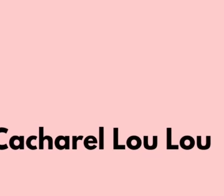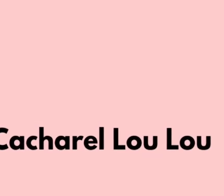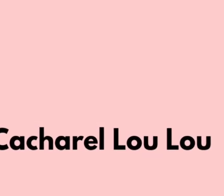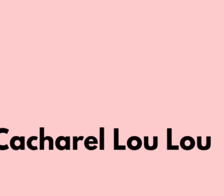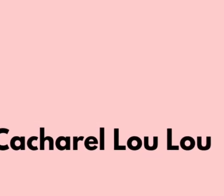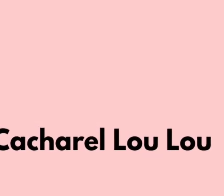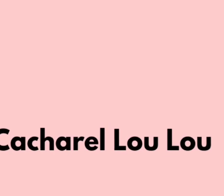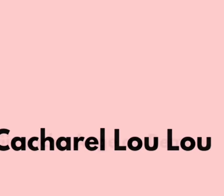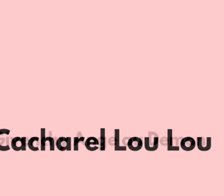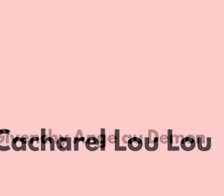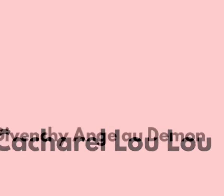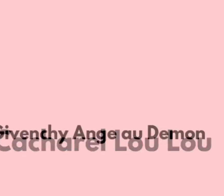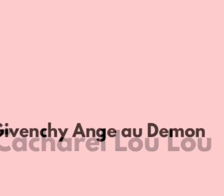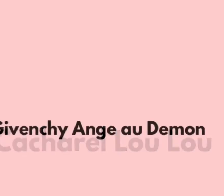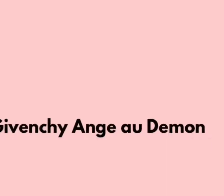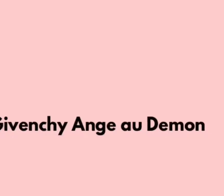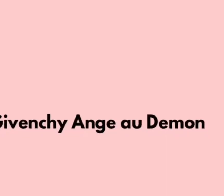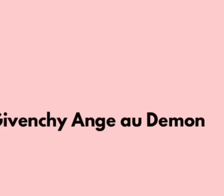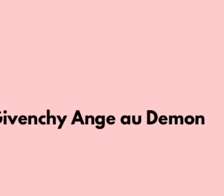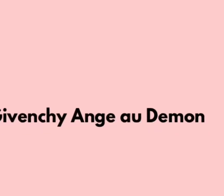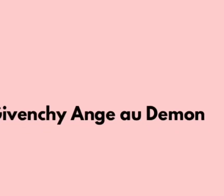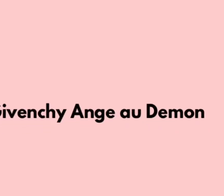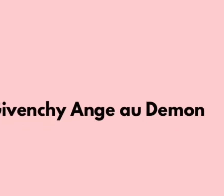I wasn't able to try it but I you know